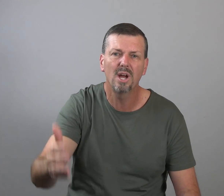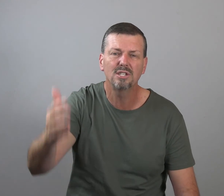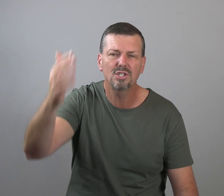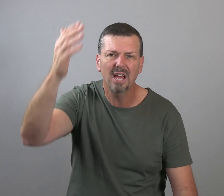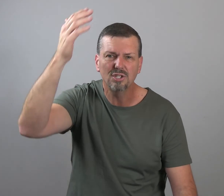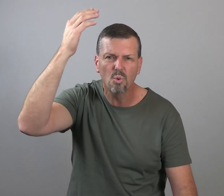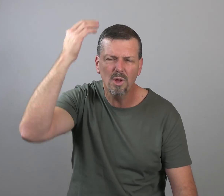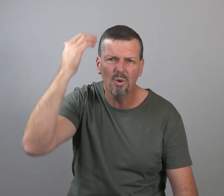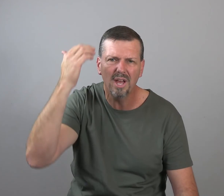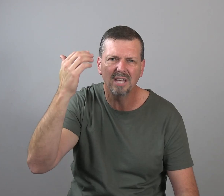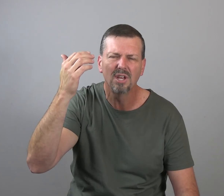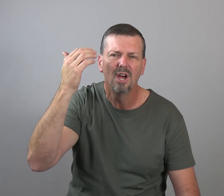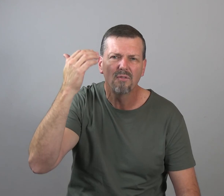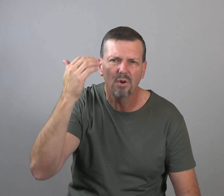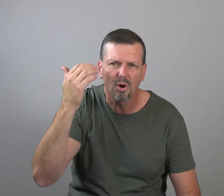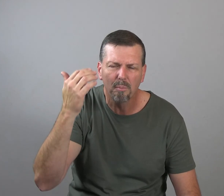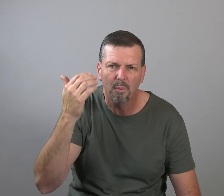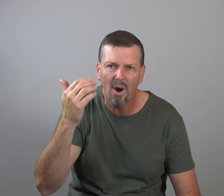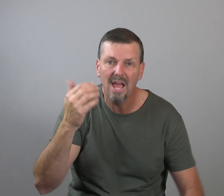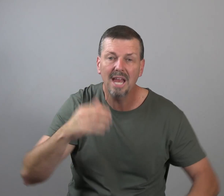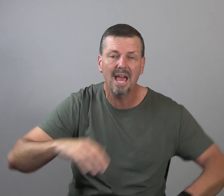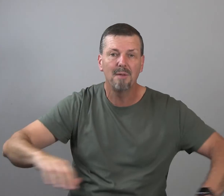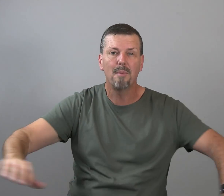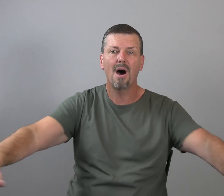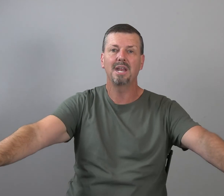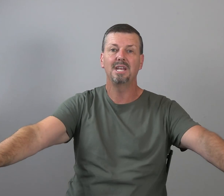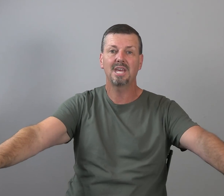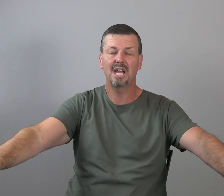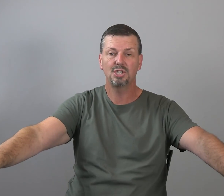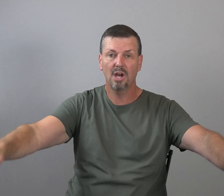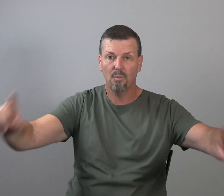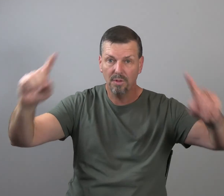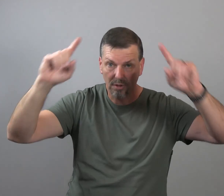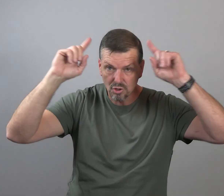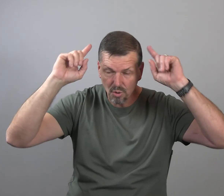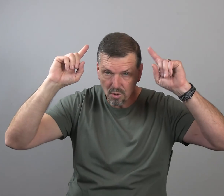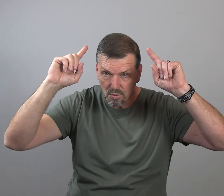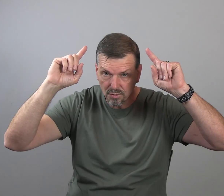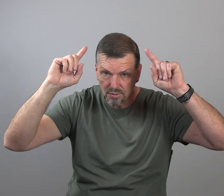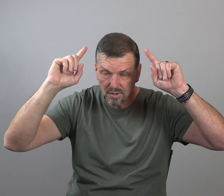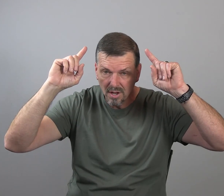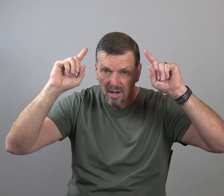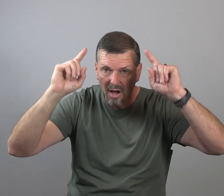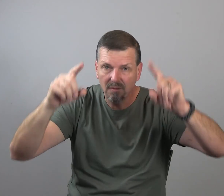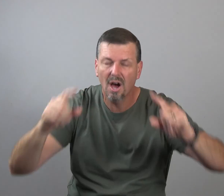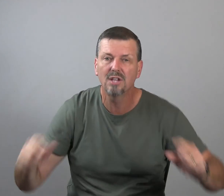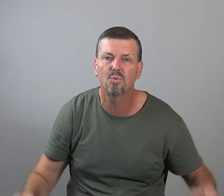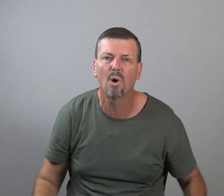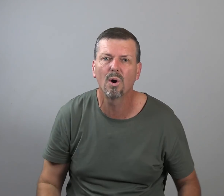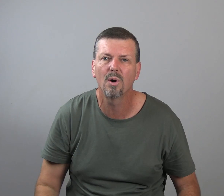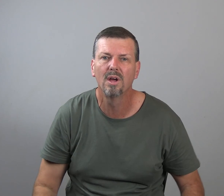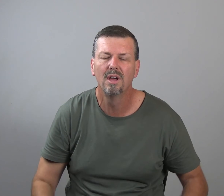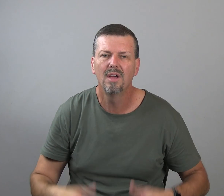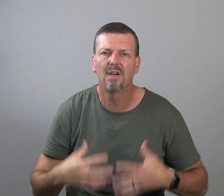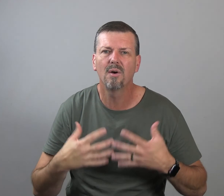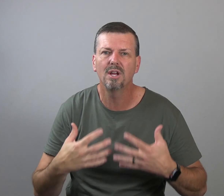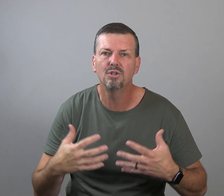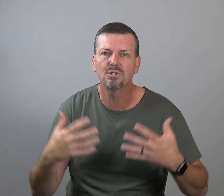takes 21 days for your brain and body to catch up with the truths of God's word that are in your